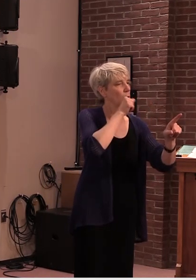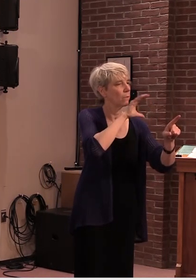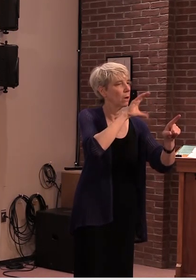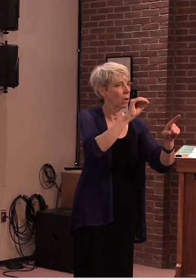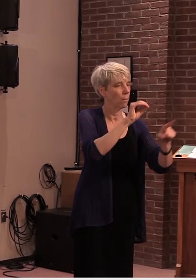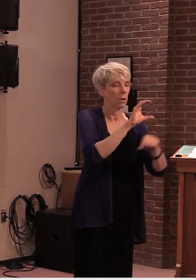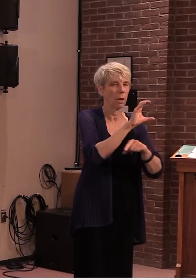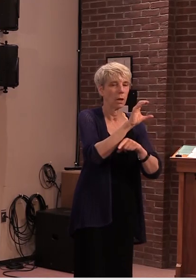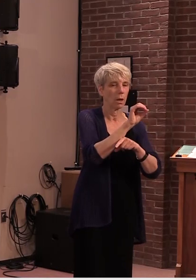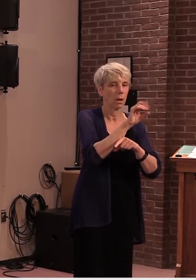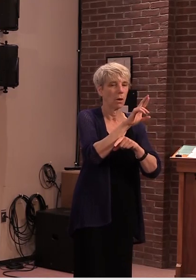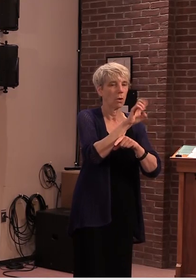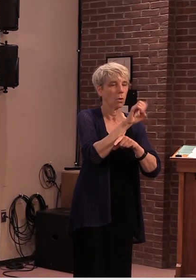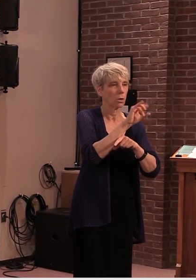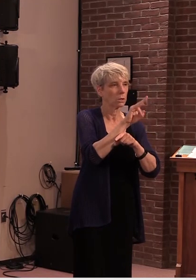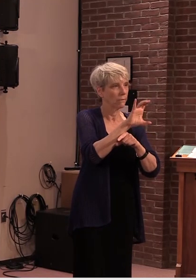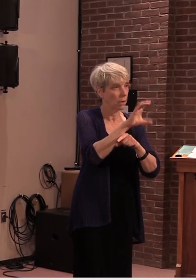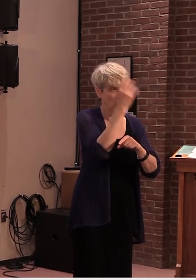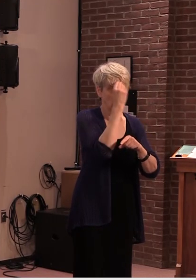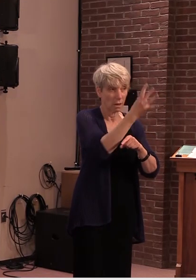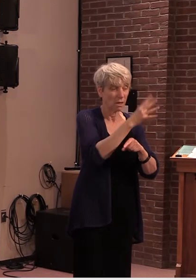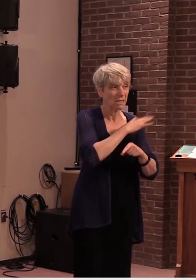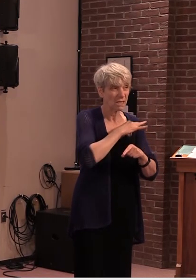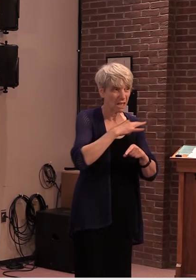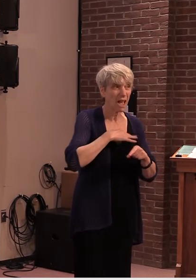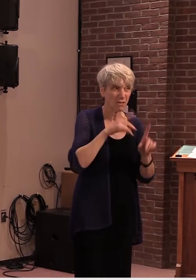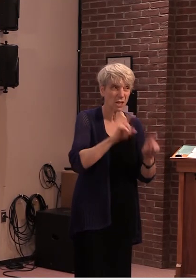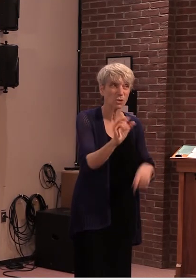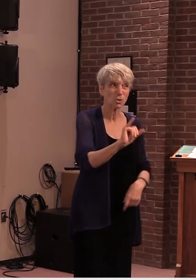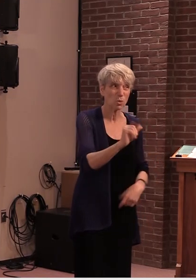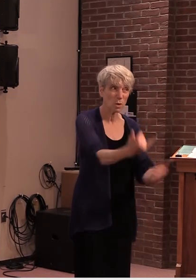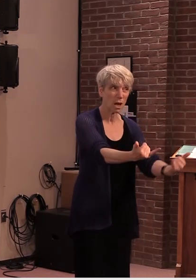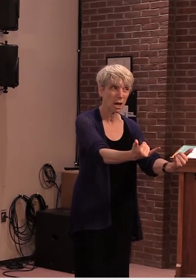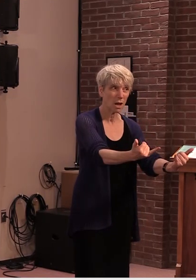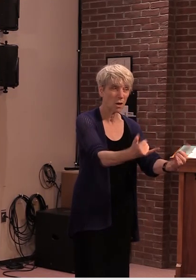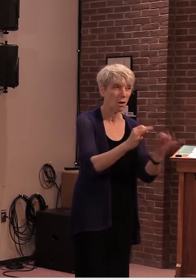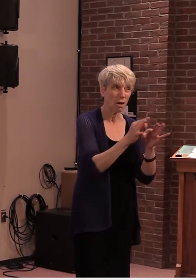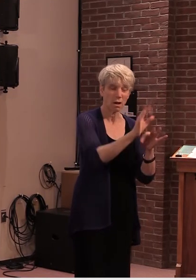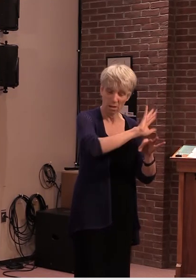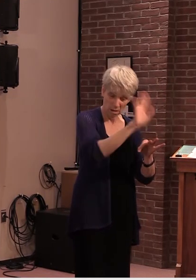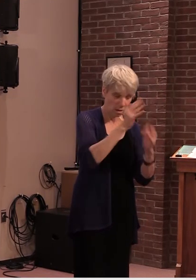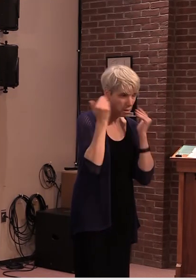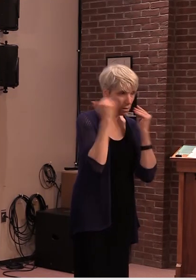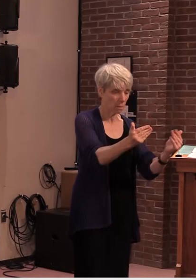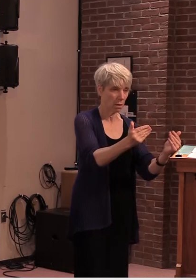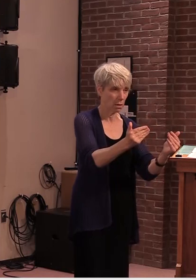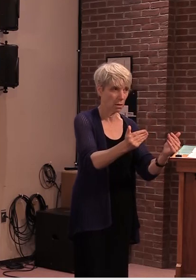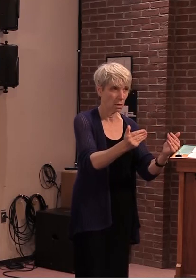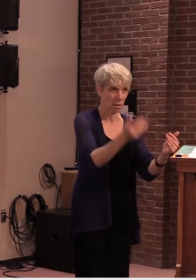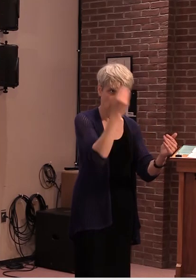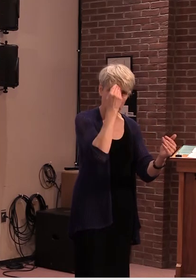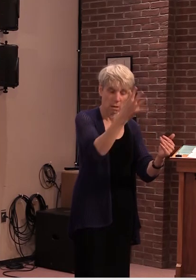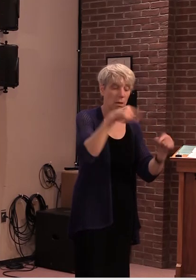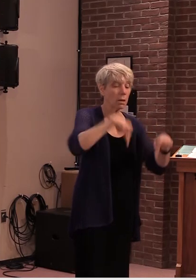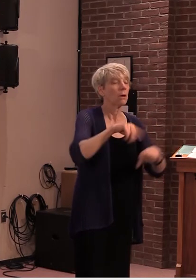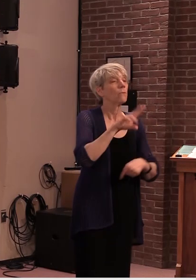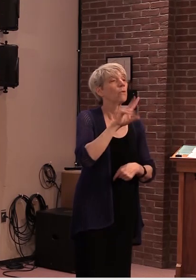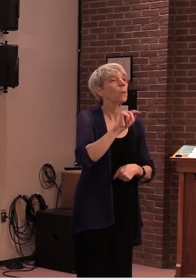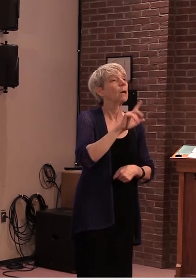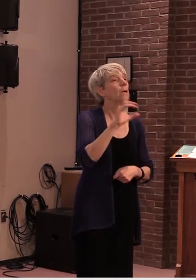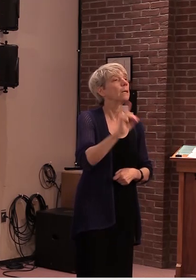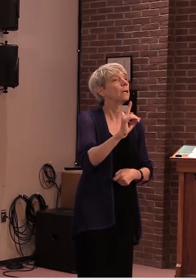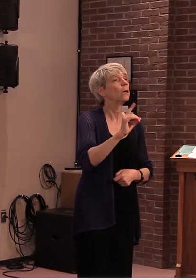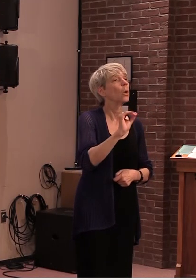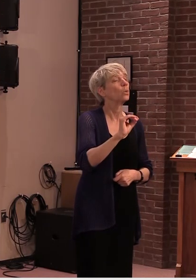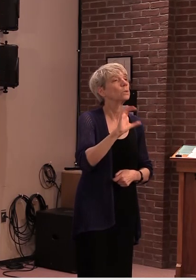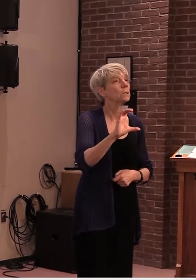entire facility at Tallahatchie be tested without delay. I emphasize to Mr. Inninger that the Vermont Department of Corrections